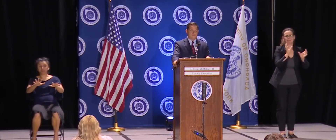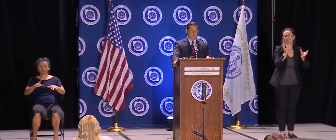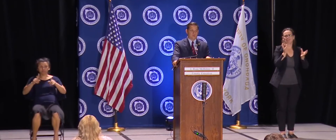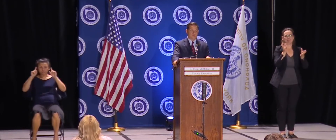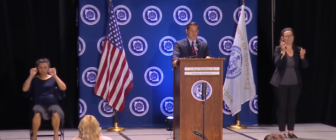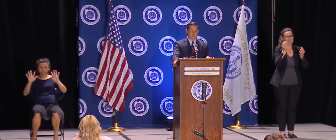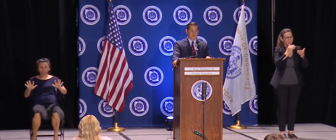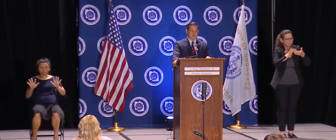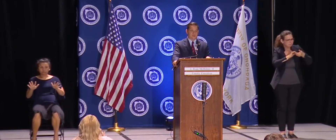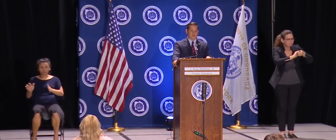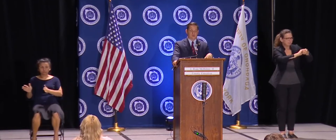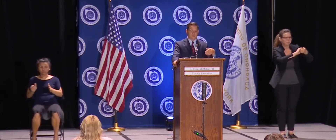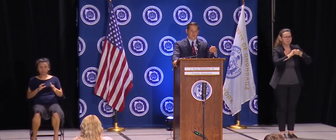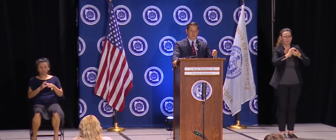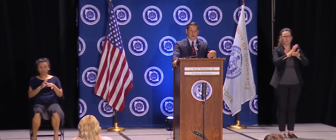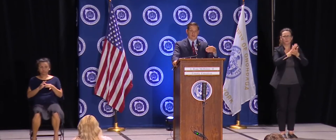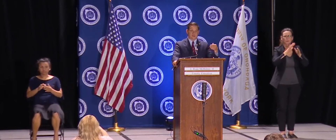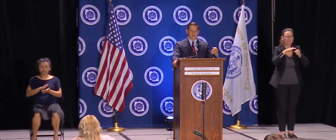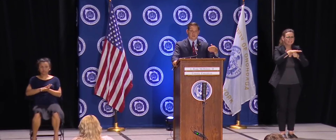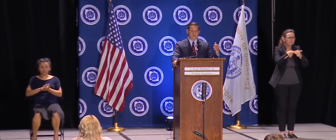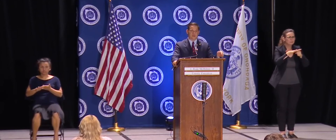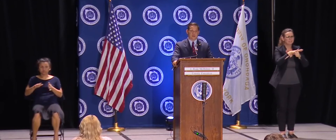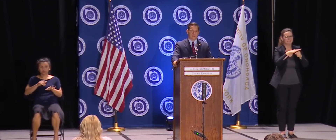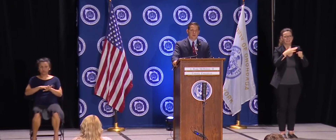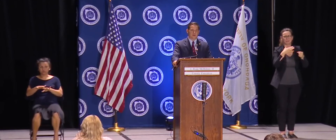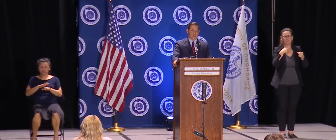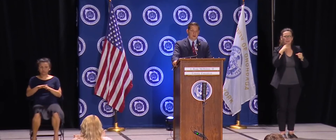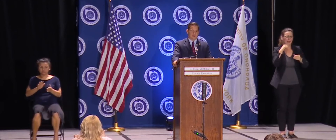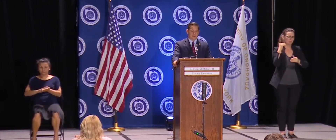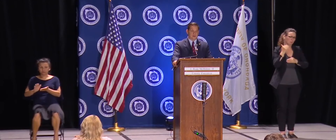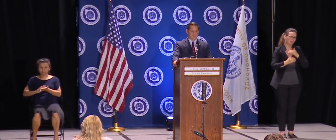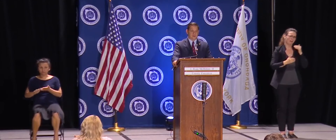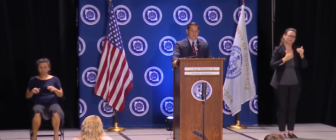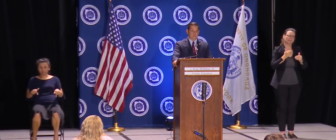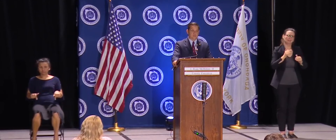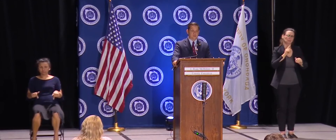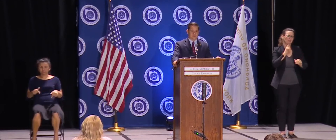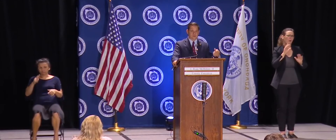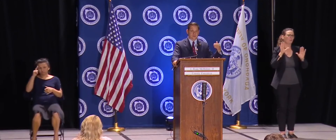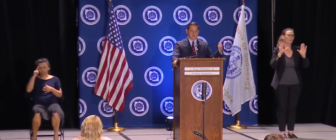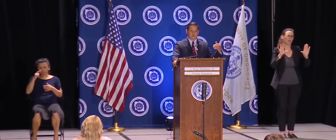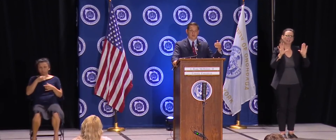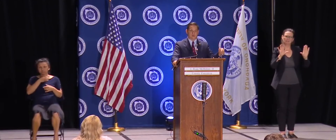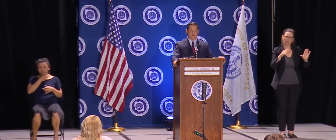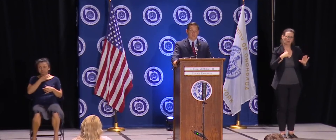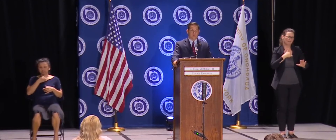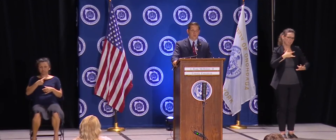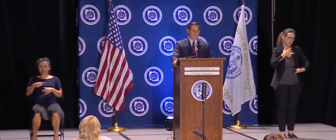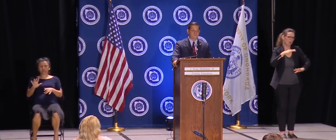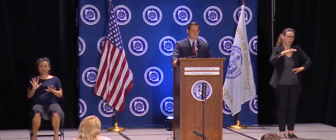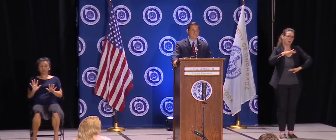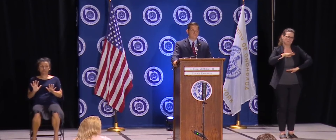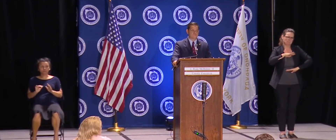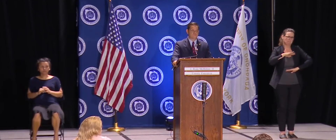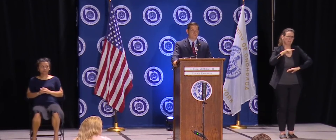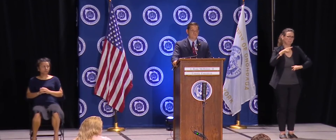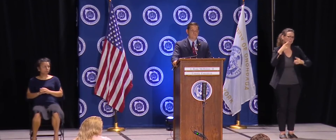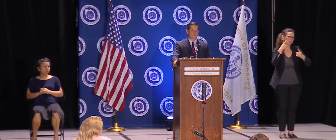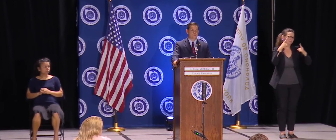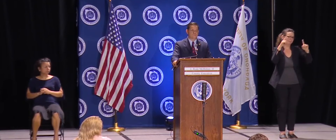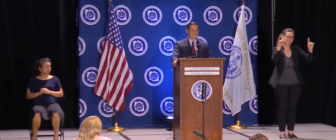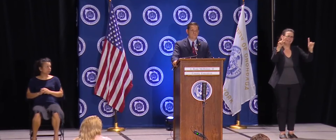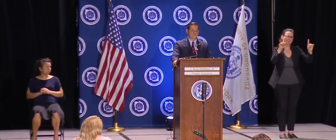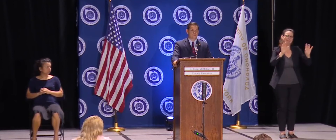with these investigations, to go through this process in the beginning, I think this exercise has gone very, very well. With